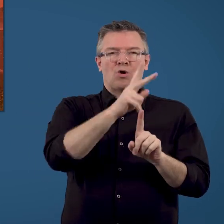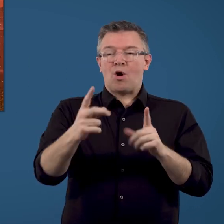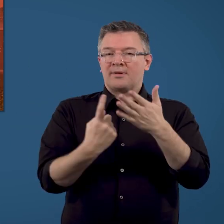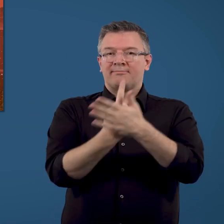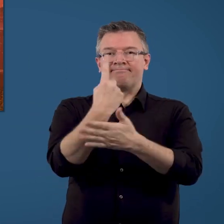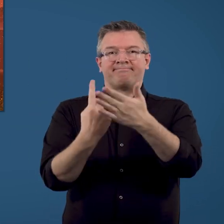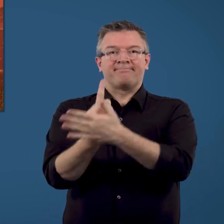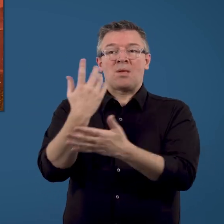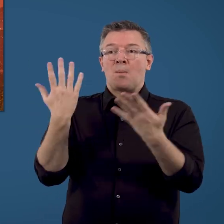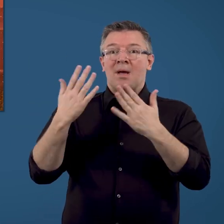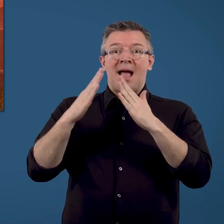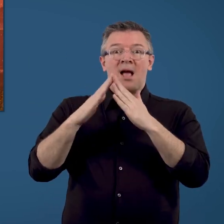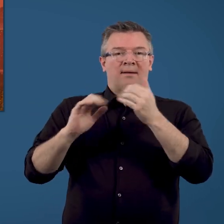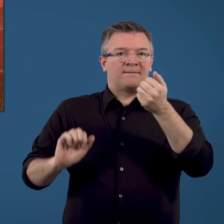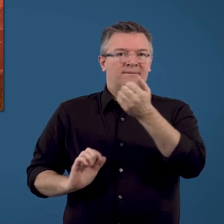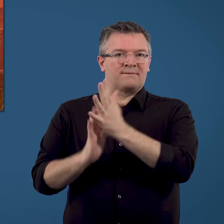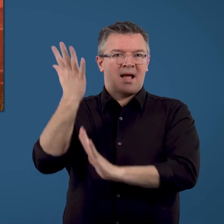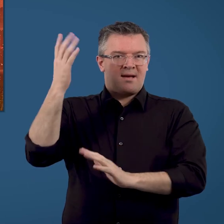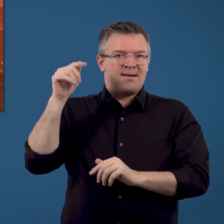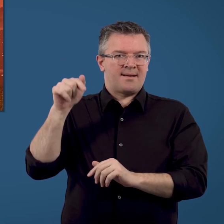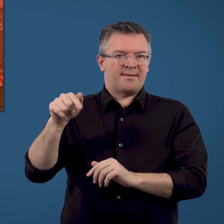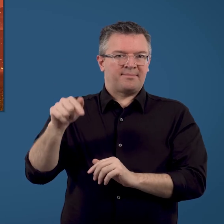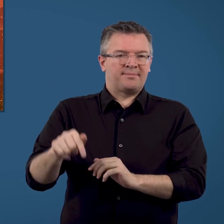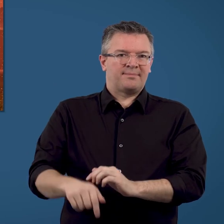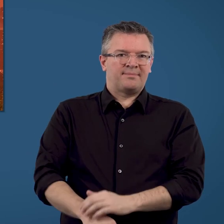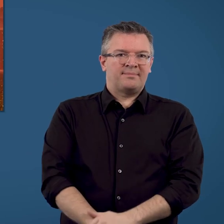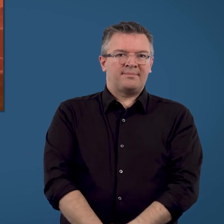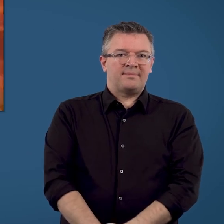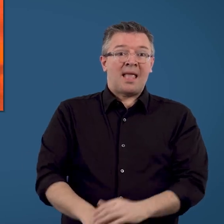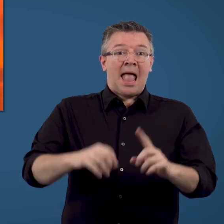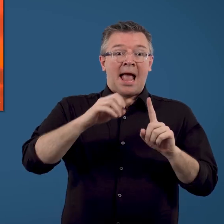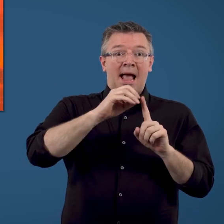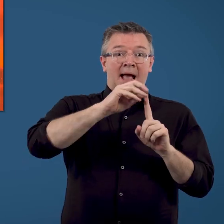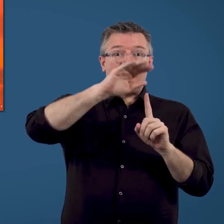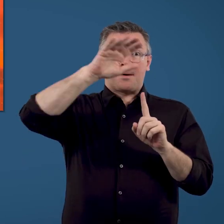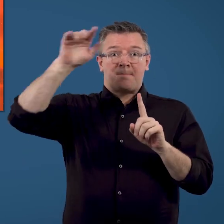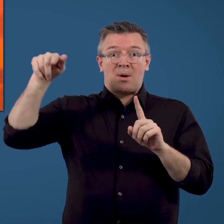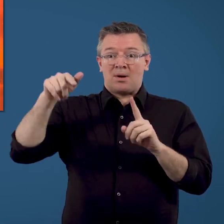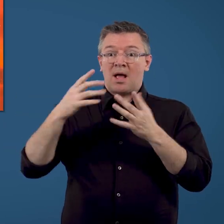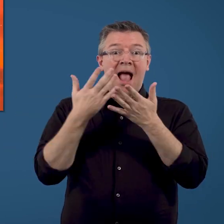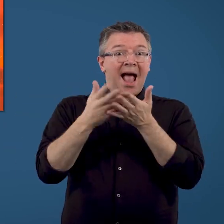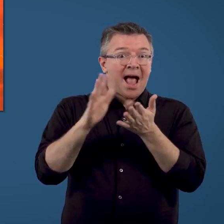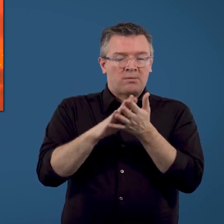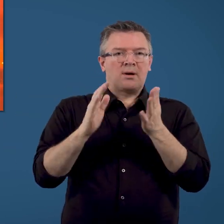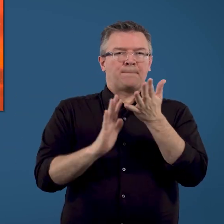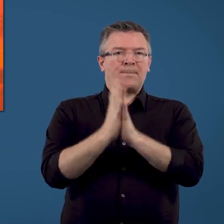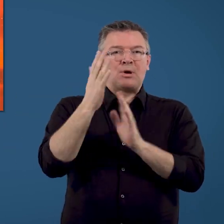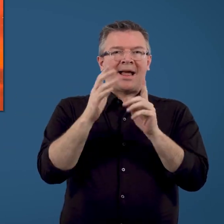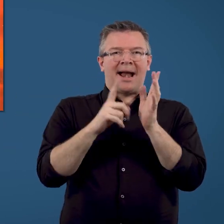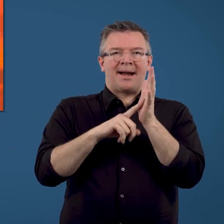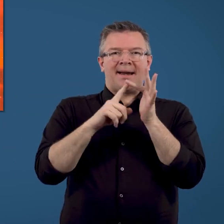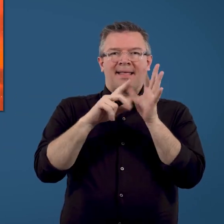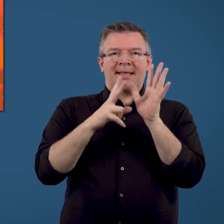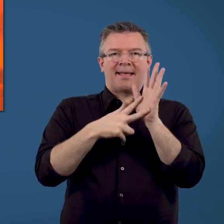common way that houses catch fire. Embers are burning leaves, twigs and pieces of bark.